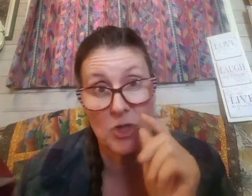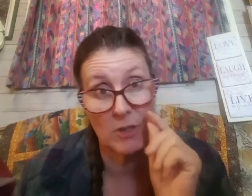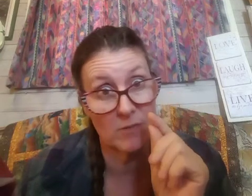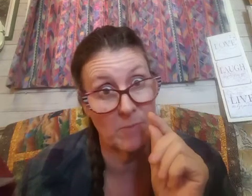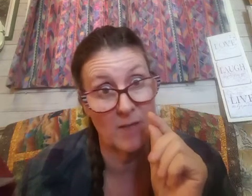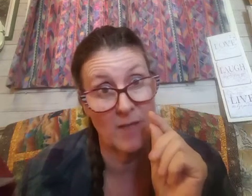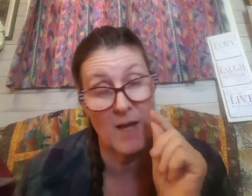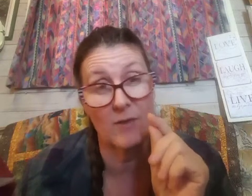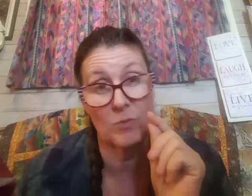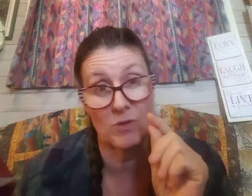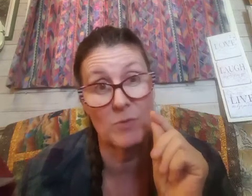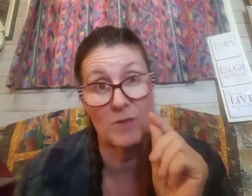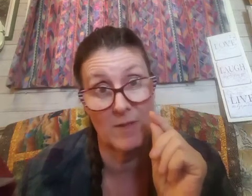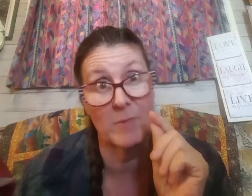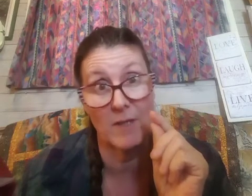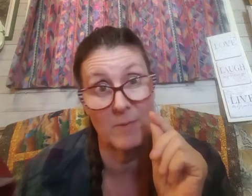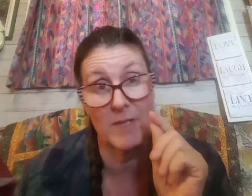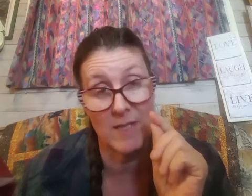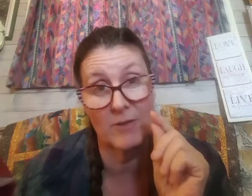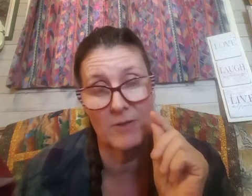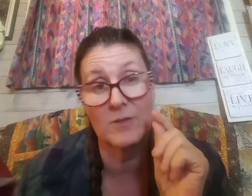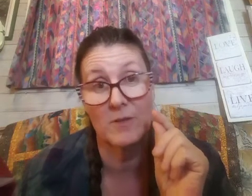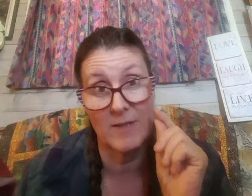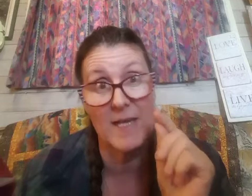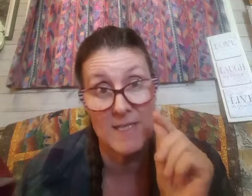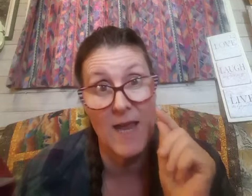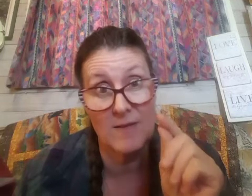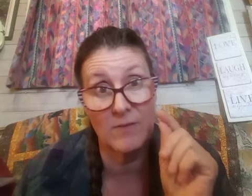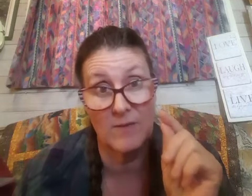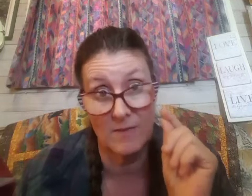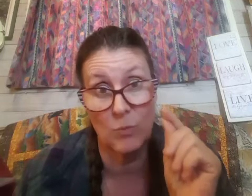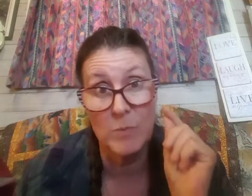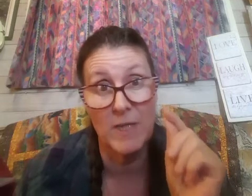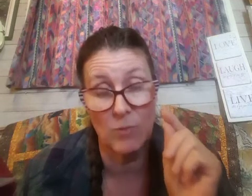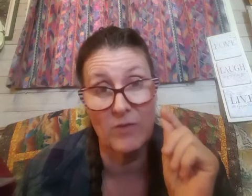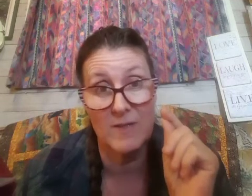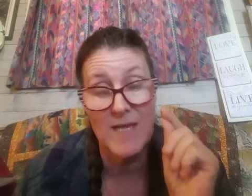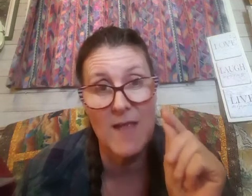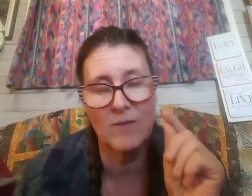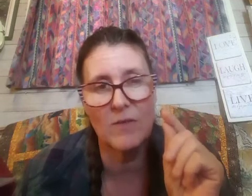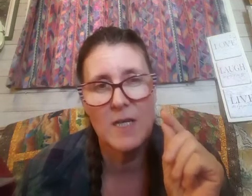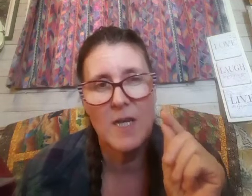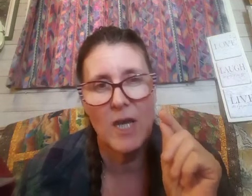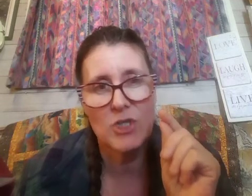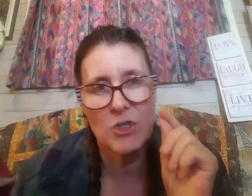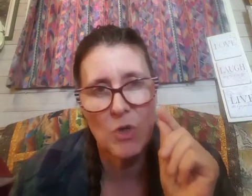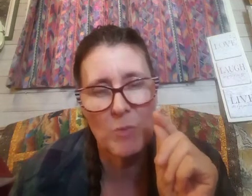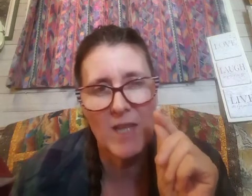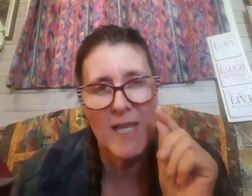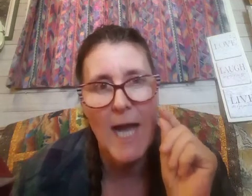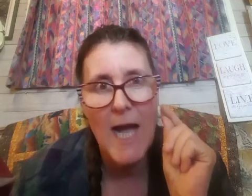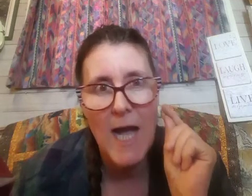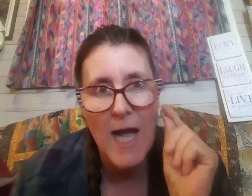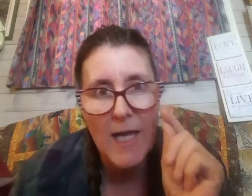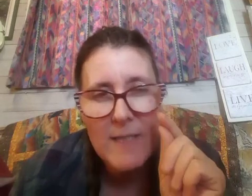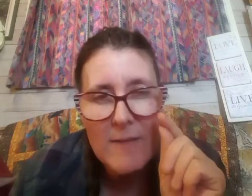she looked me in the eyes when she would tell me let me tell you the intense this woman was intense and she told me the highest